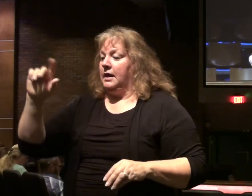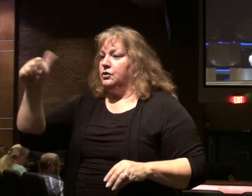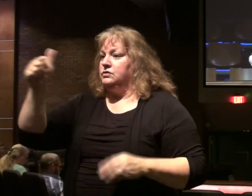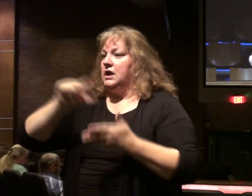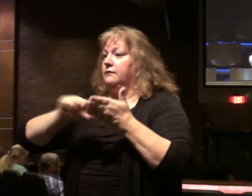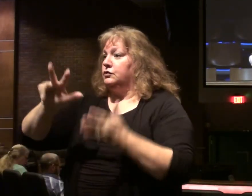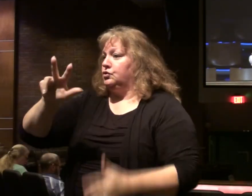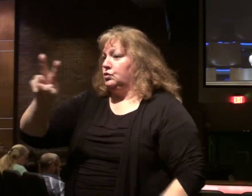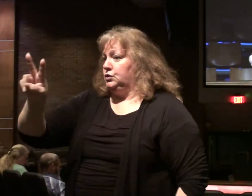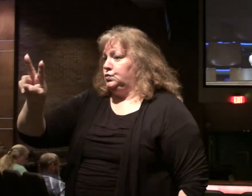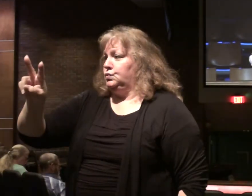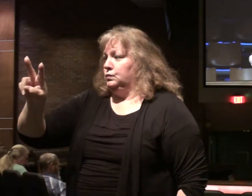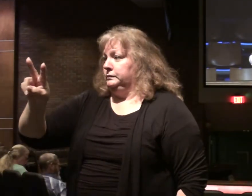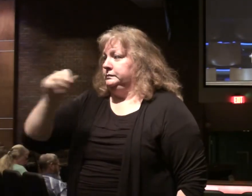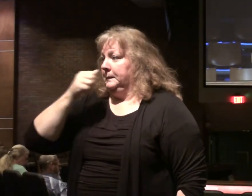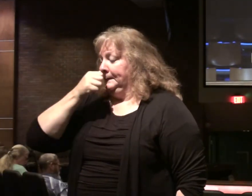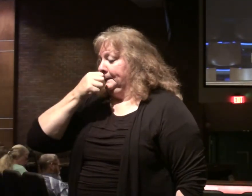32.